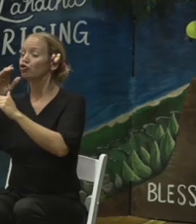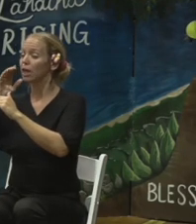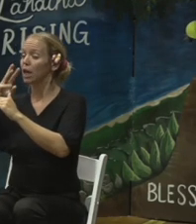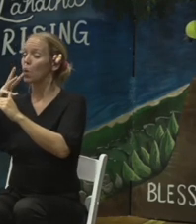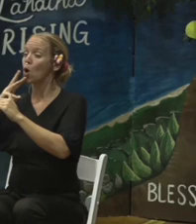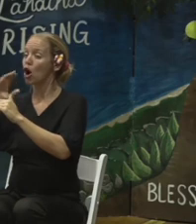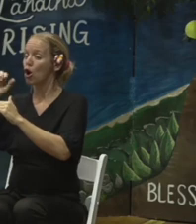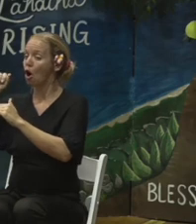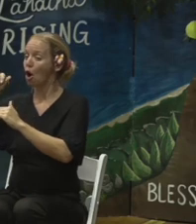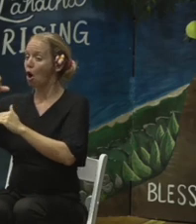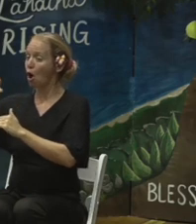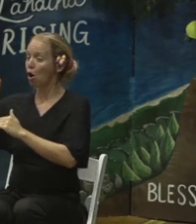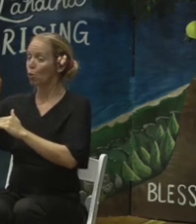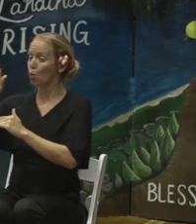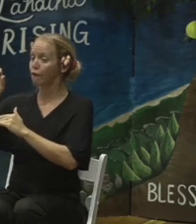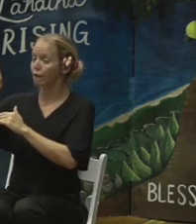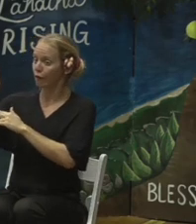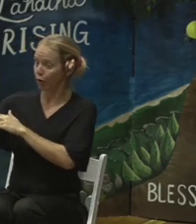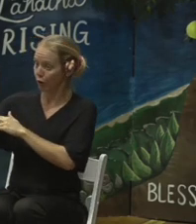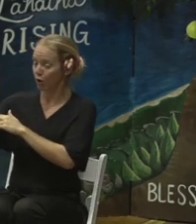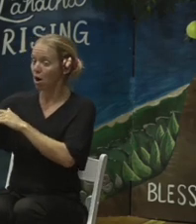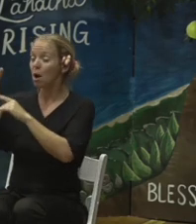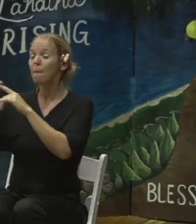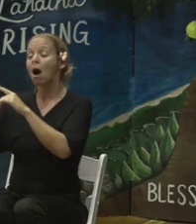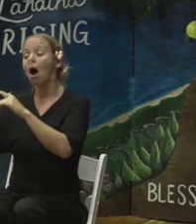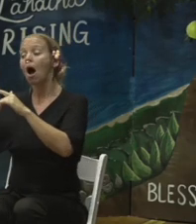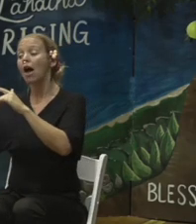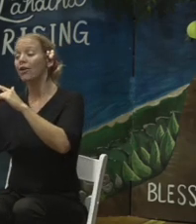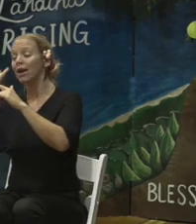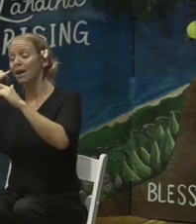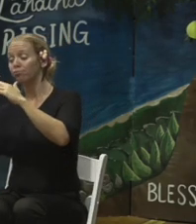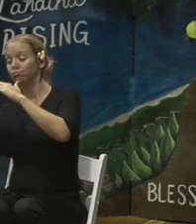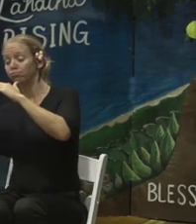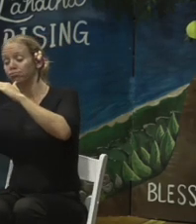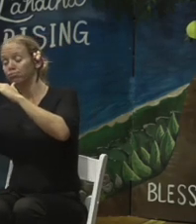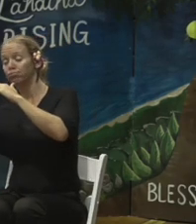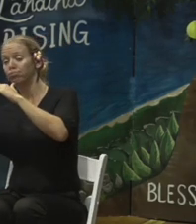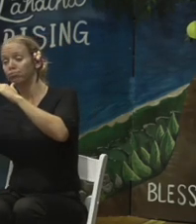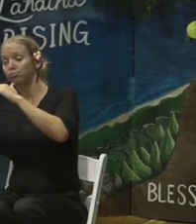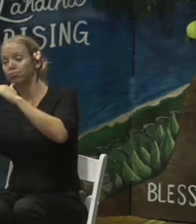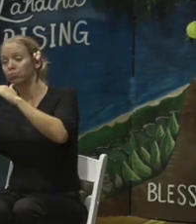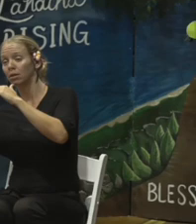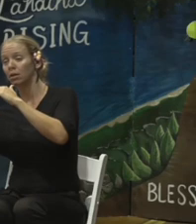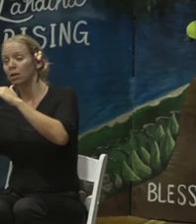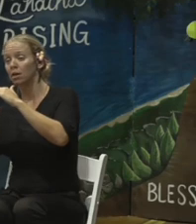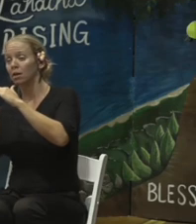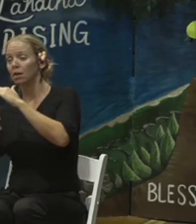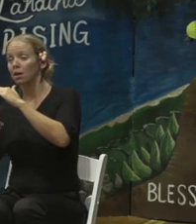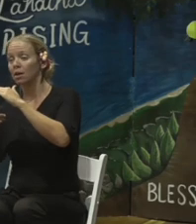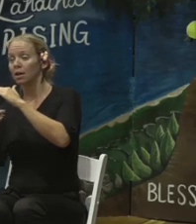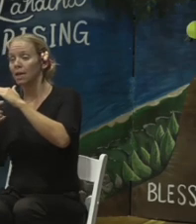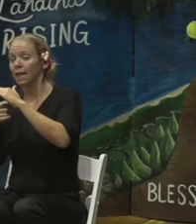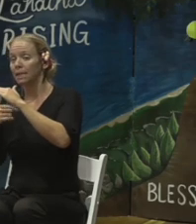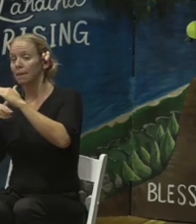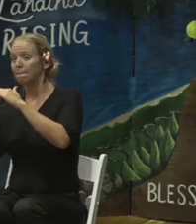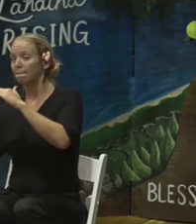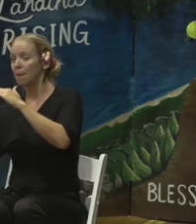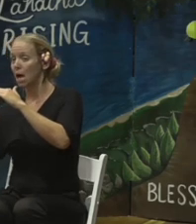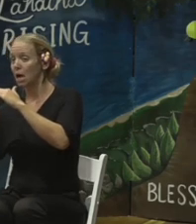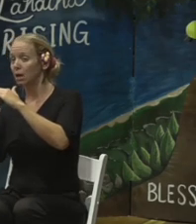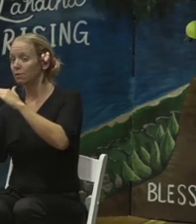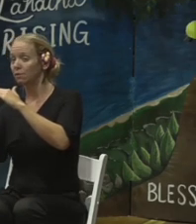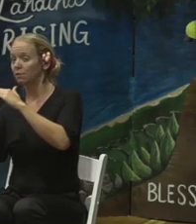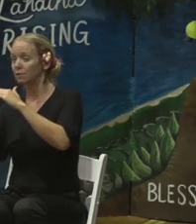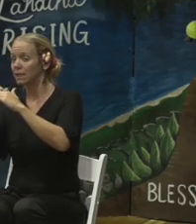as Oluwalu and others that are below the UIC line rank higher because it's above a non-drinking water aquifer